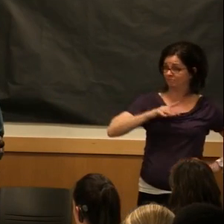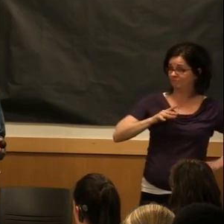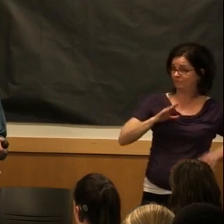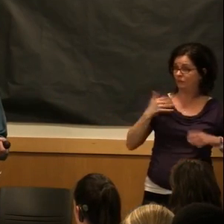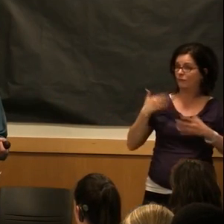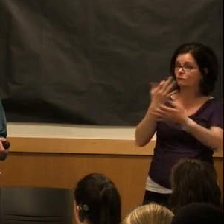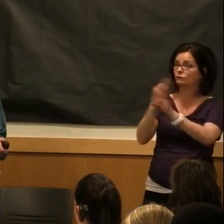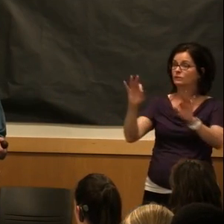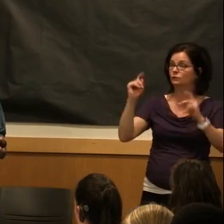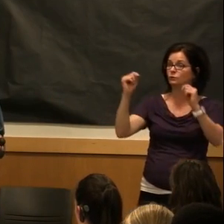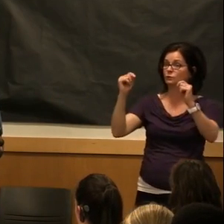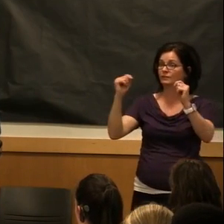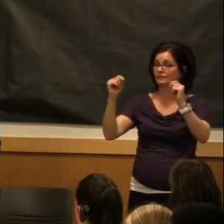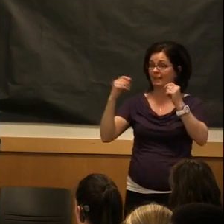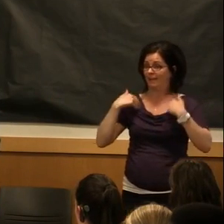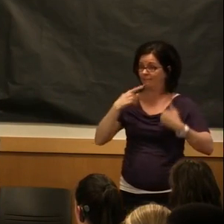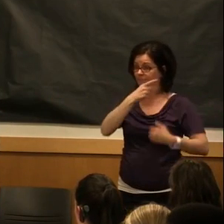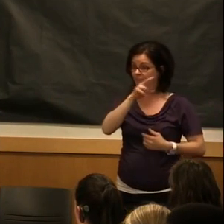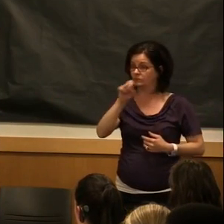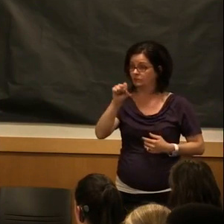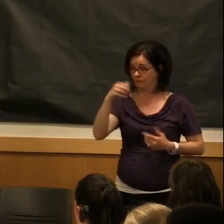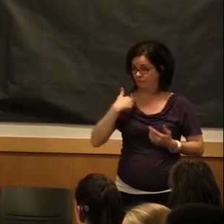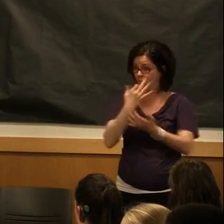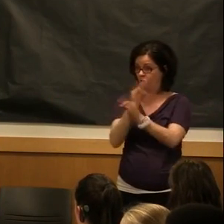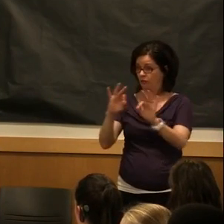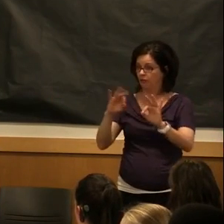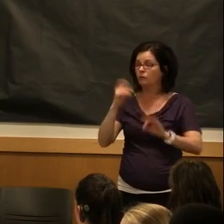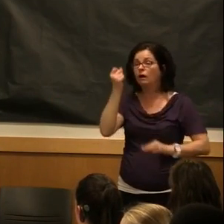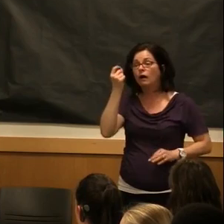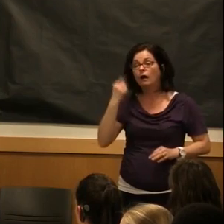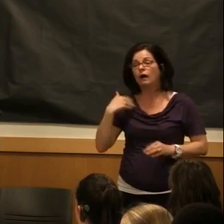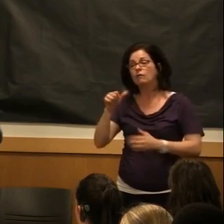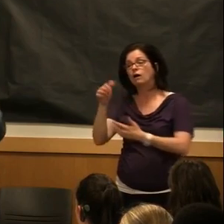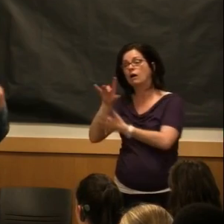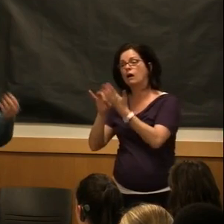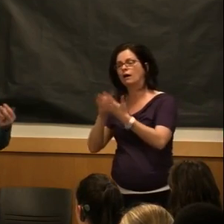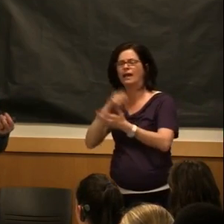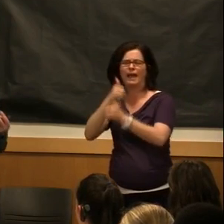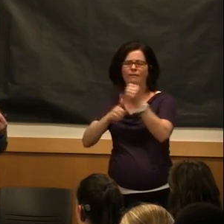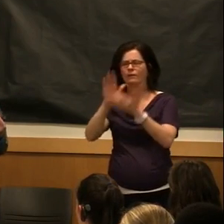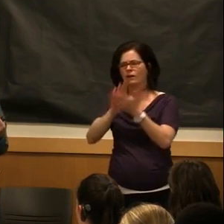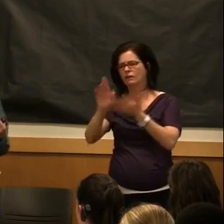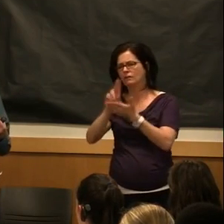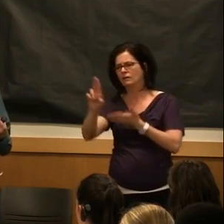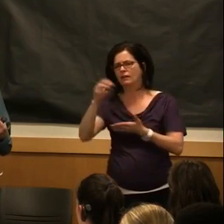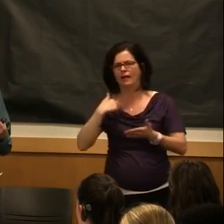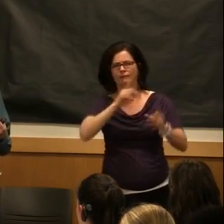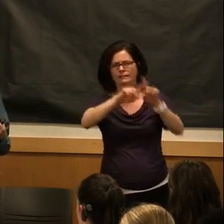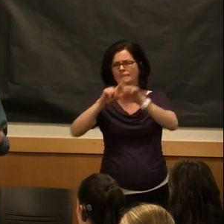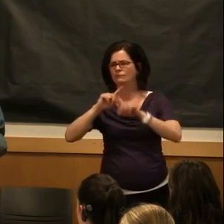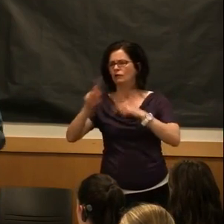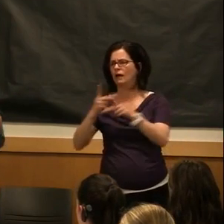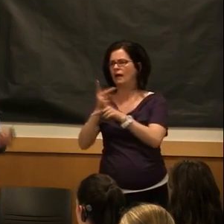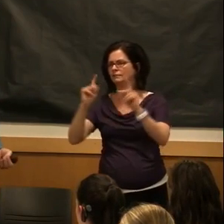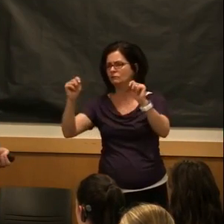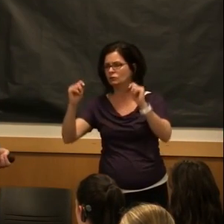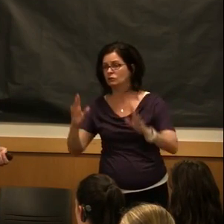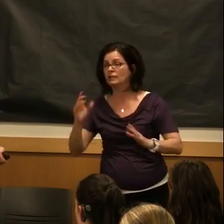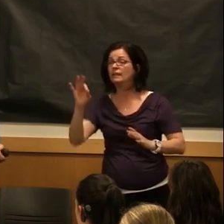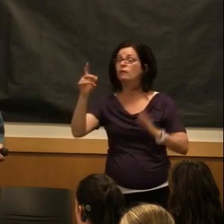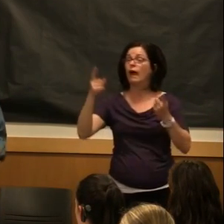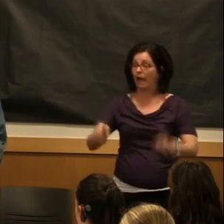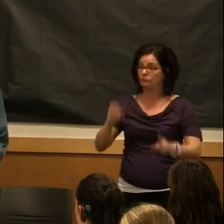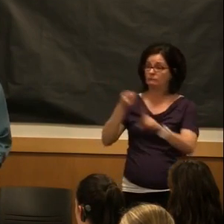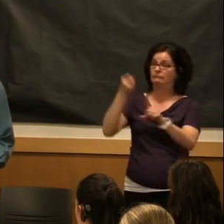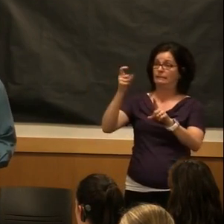tutoring at UCCS, but there are options for you. Every university and college has different types of tutors out there. If you need to pay